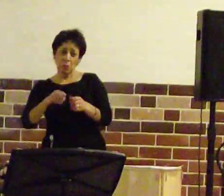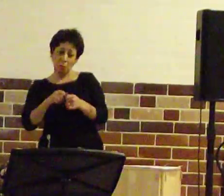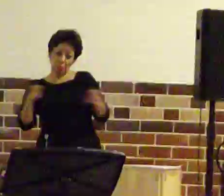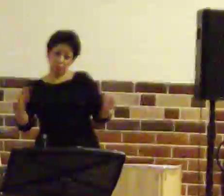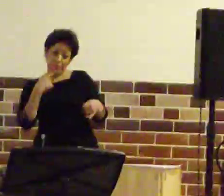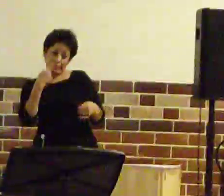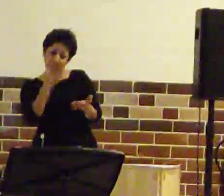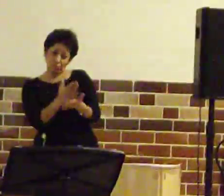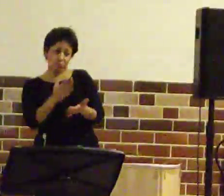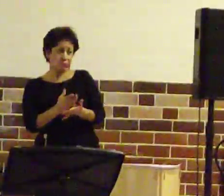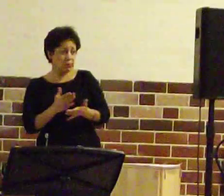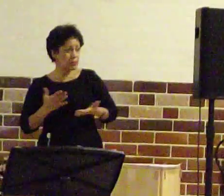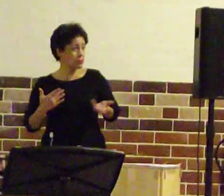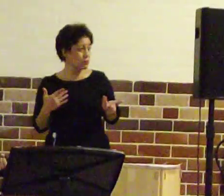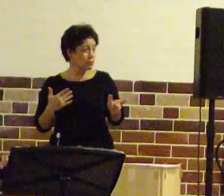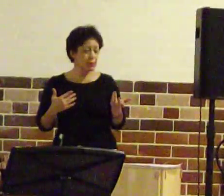true.